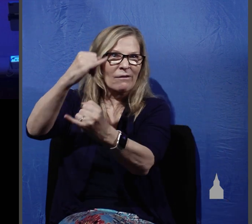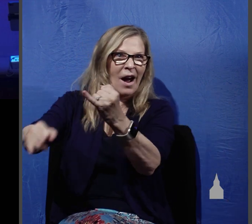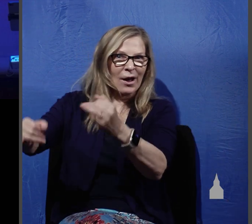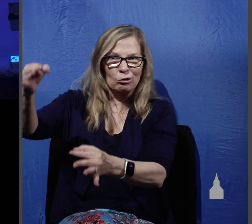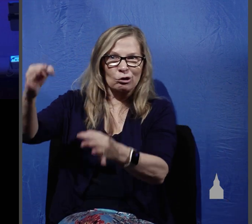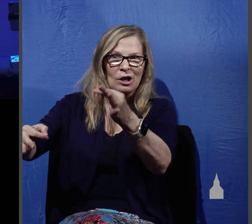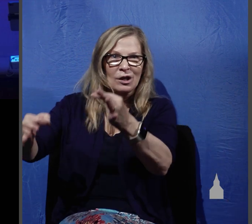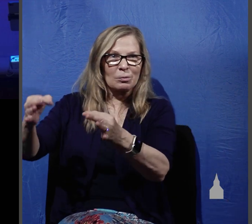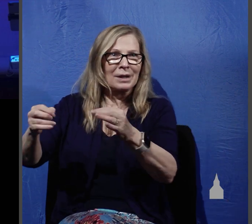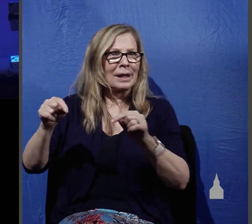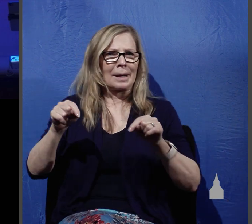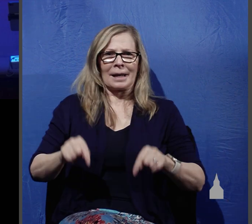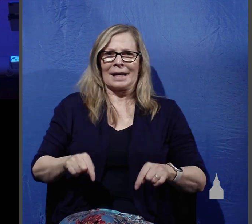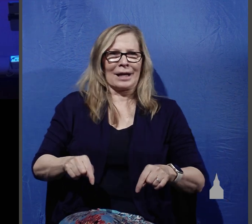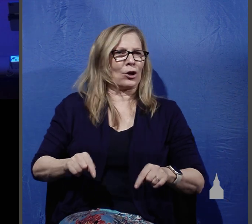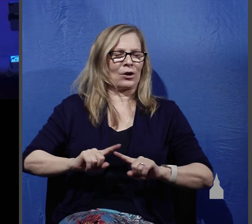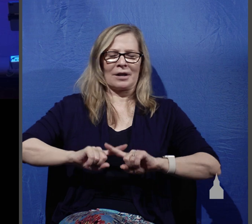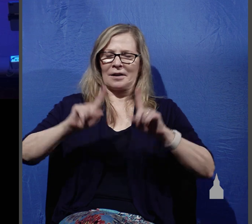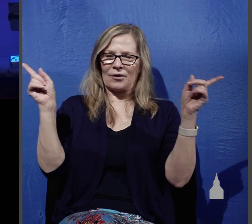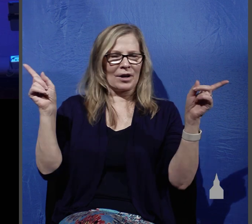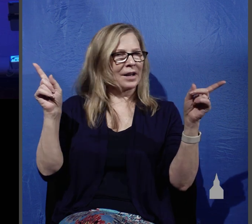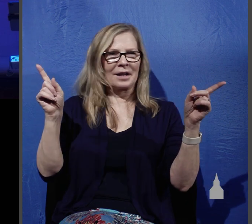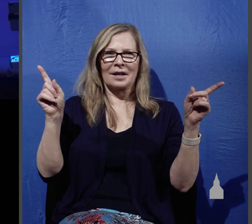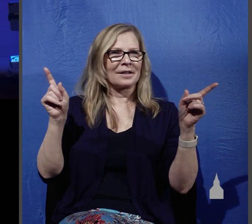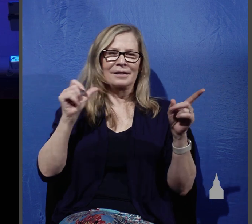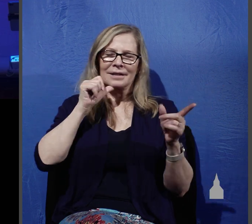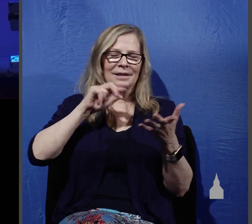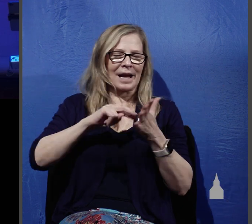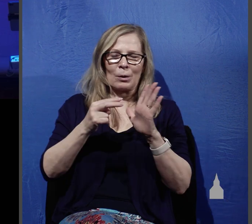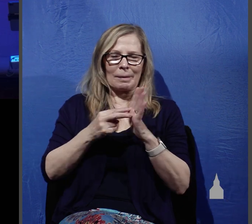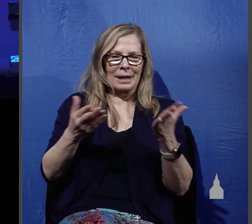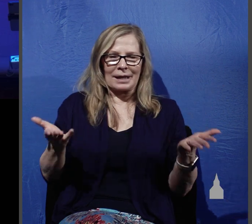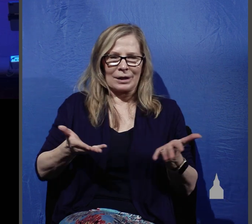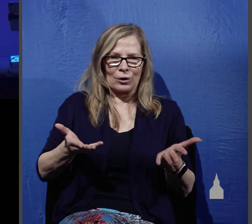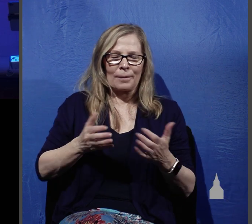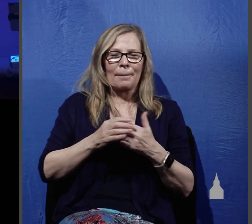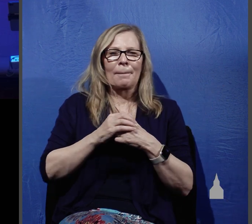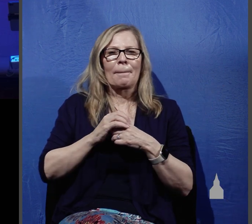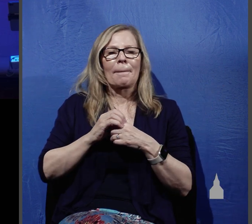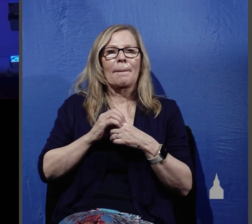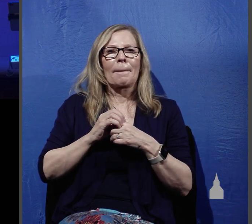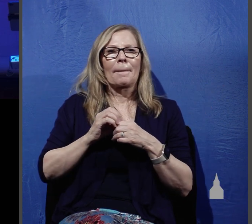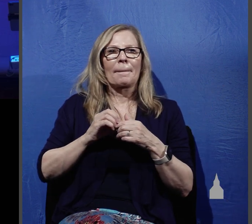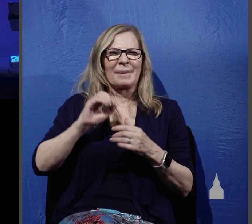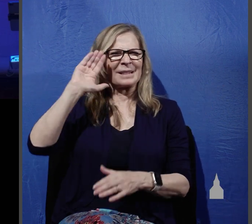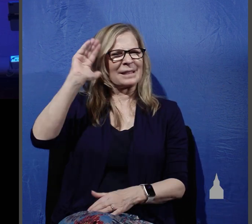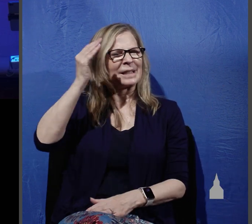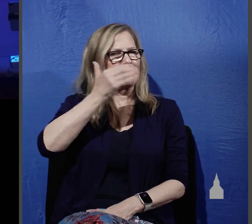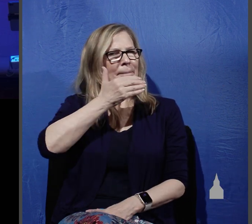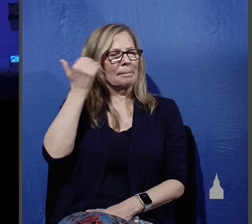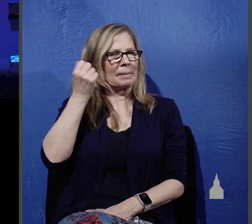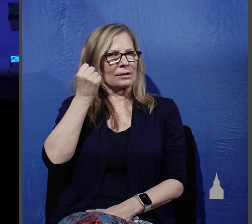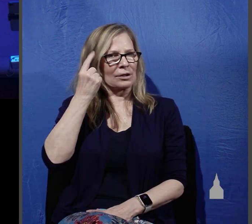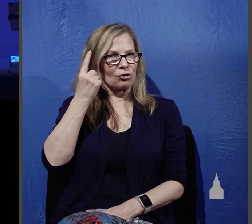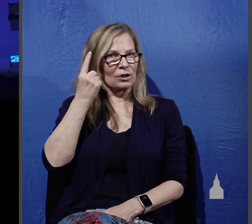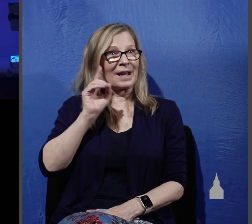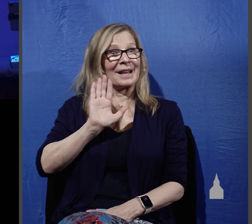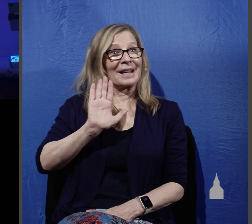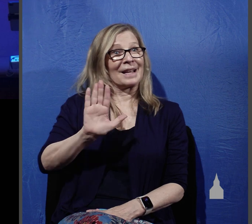this context to indicate that this is what he meant here. It seems best to understand our Lord's words as